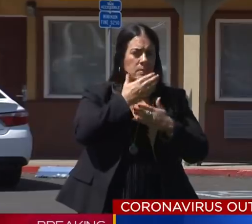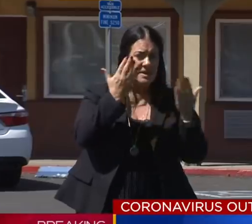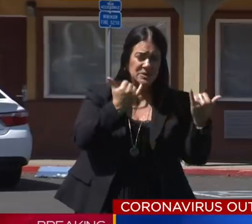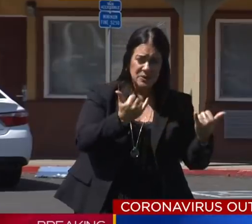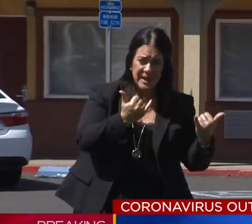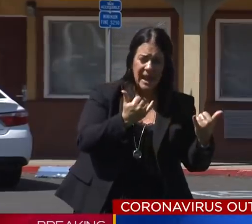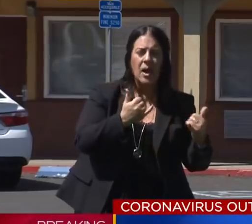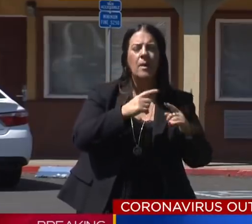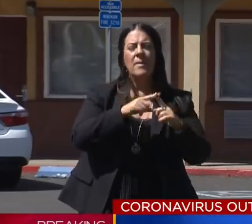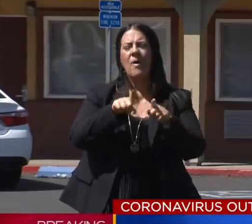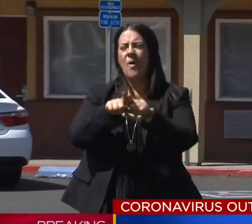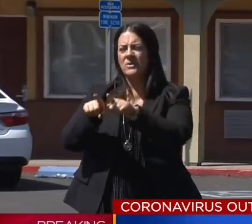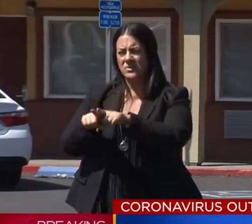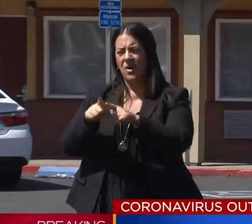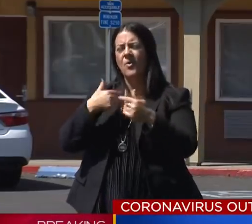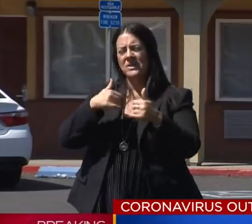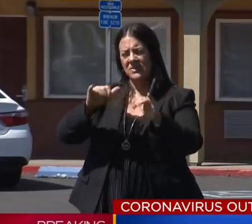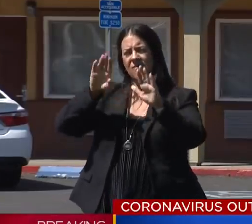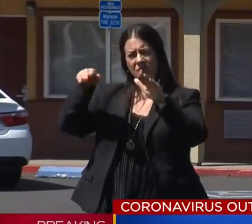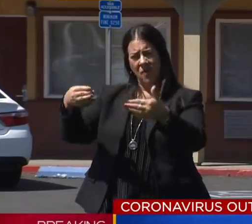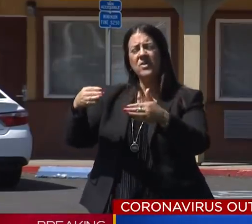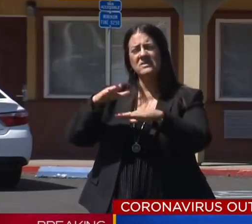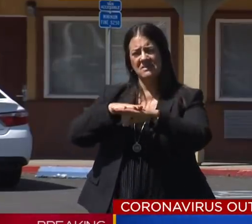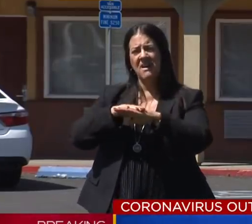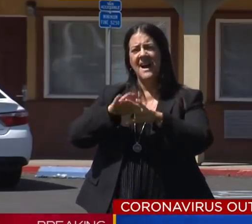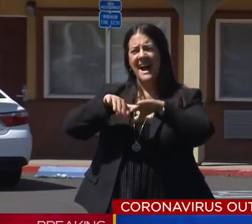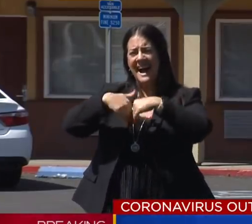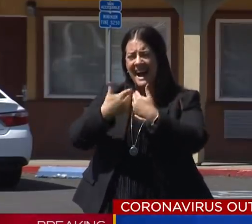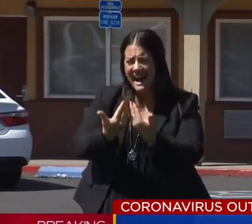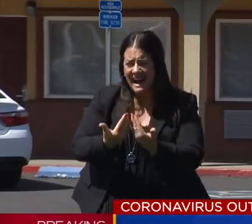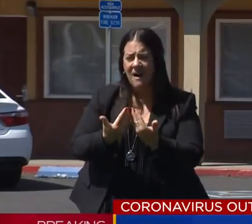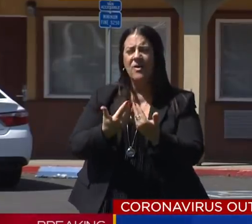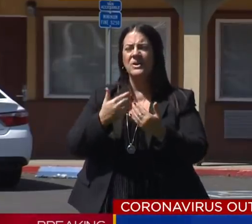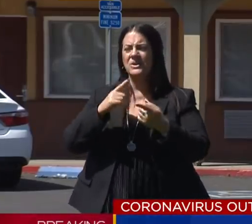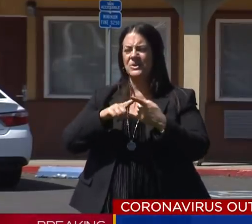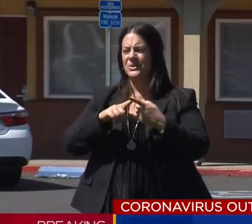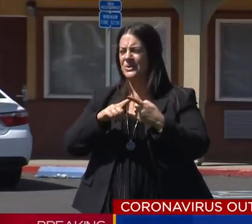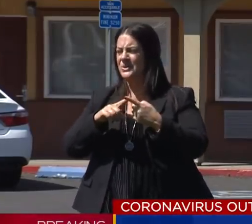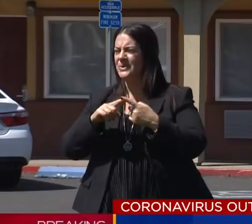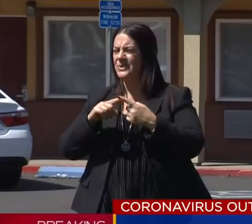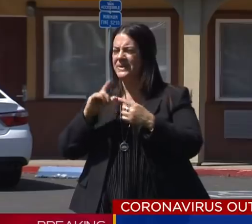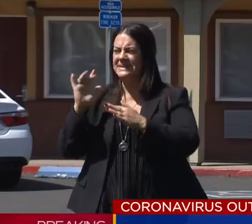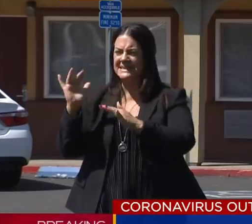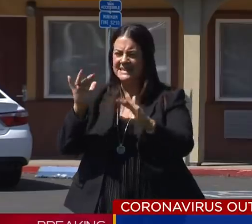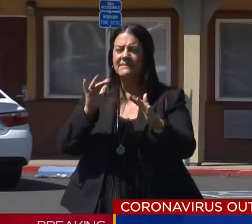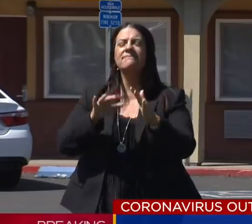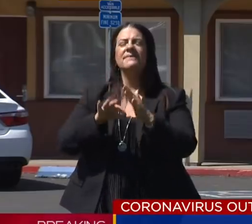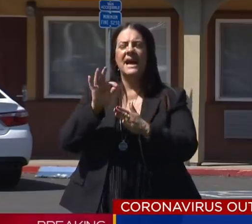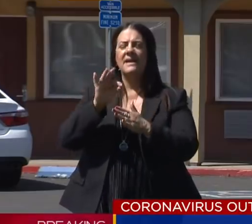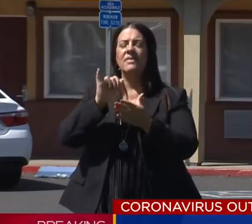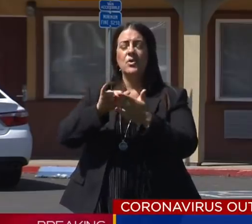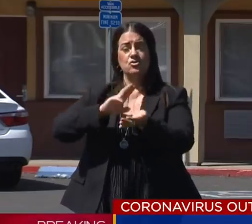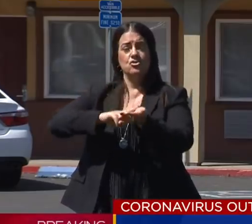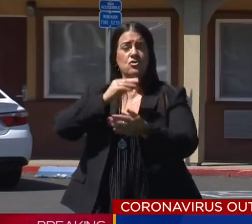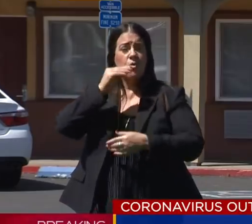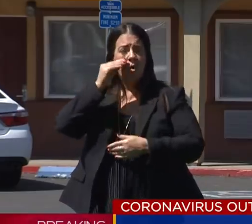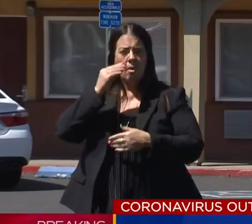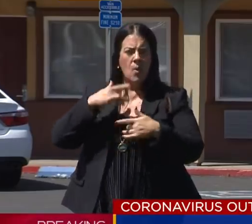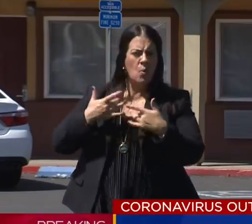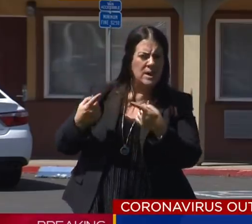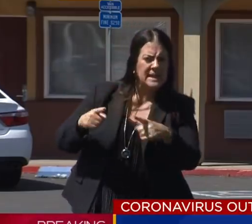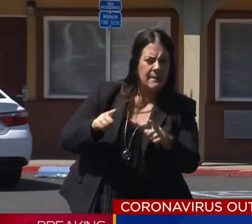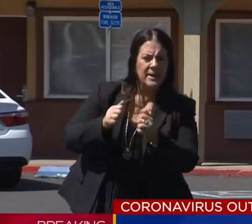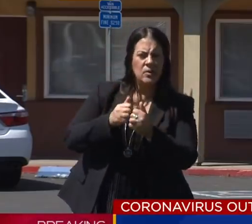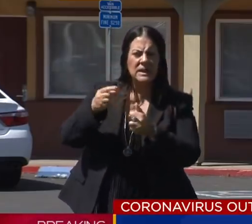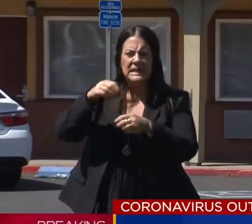we continue to also focus with acuity on what's happening in our skilled nursing facilities, what's happening with